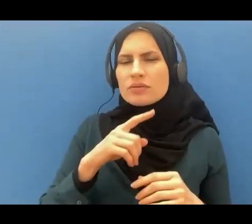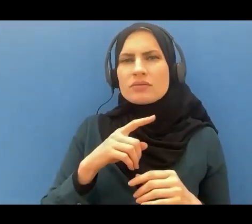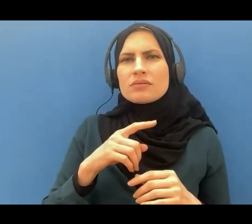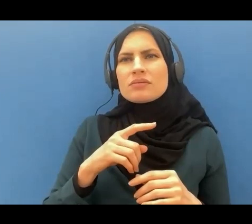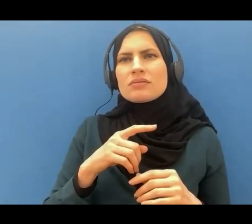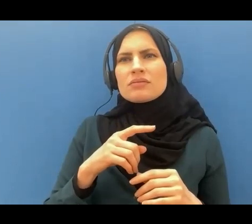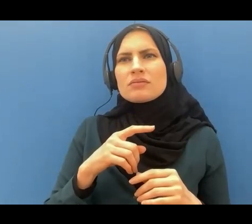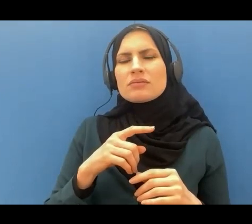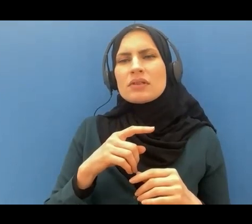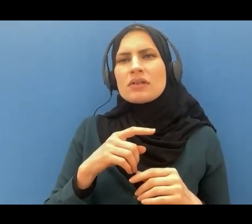message and the truth